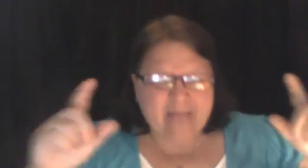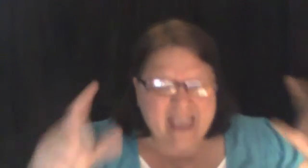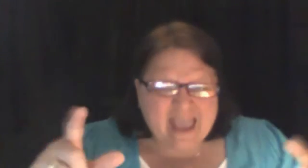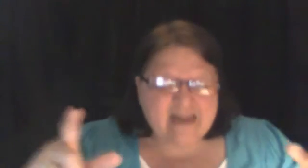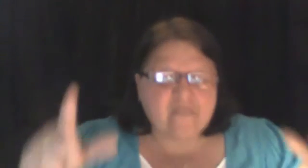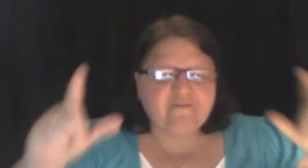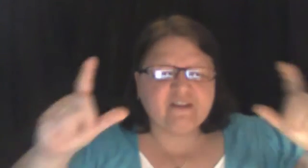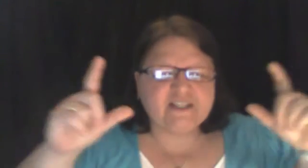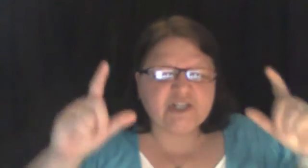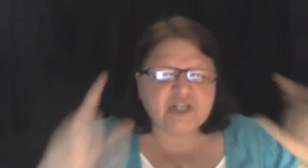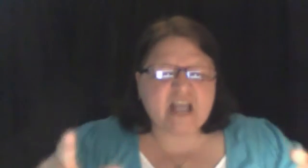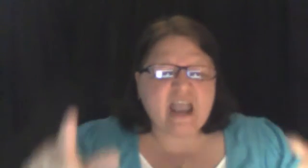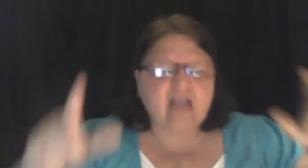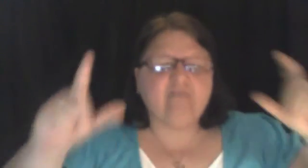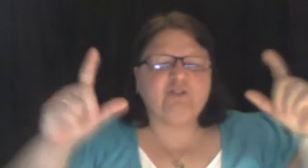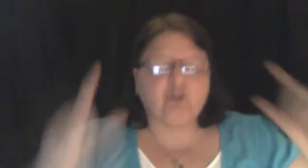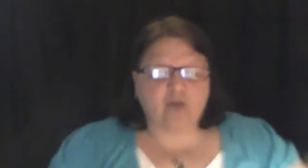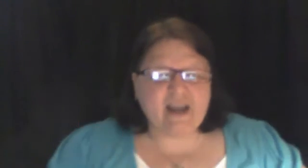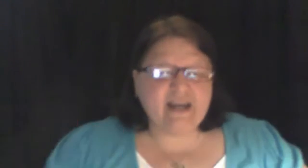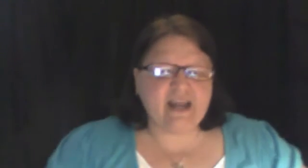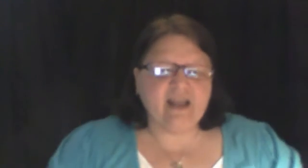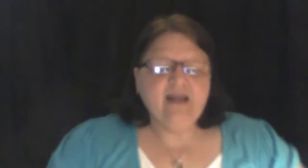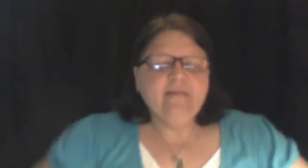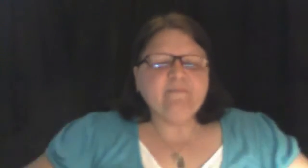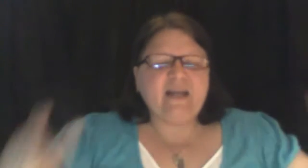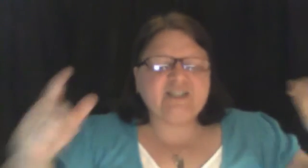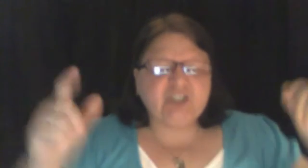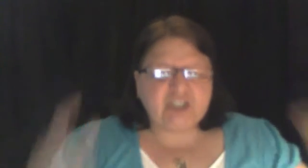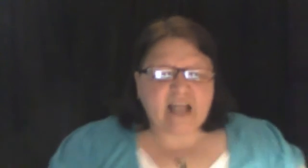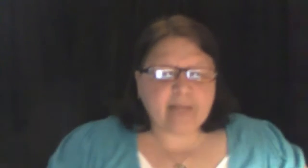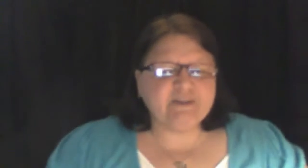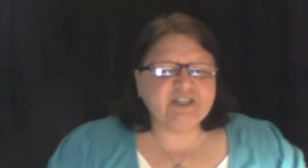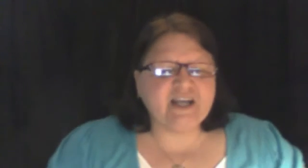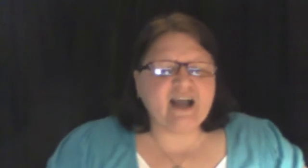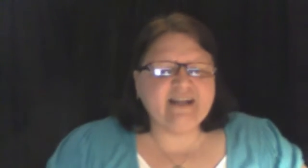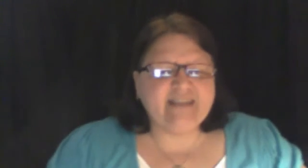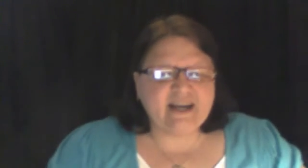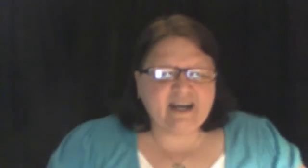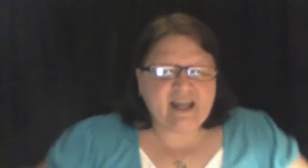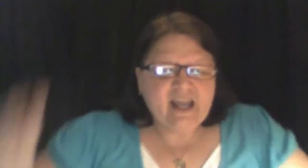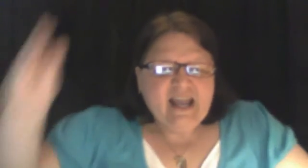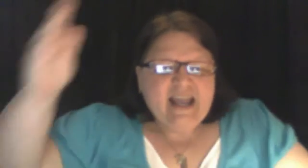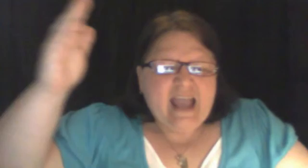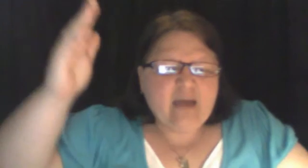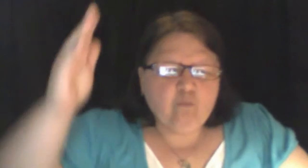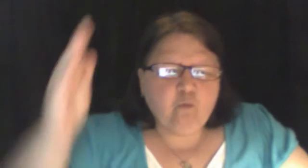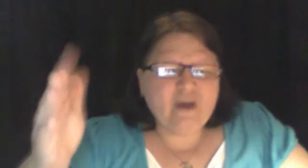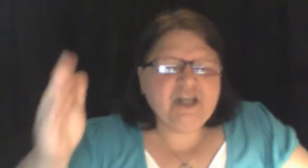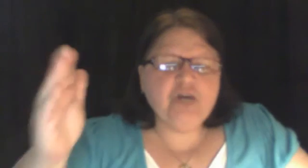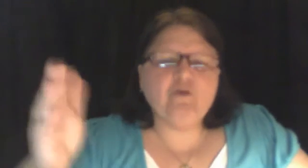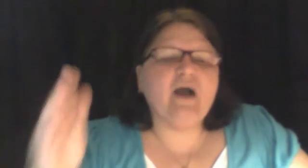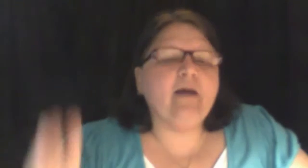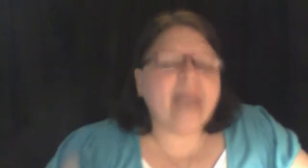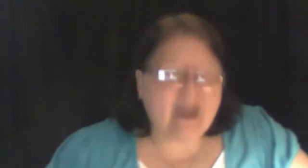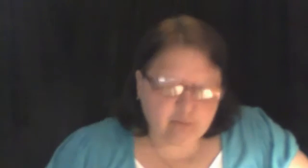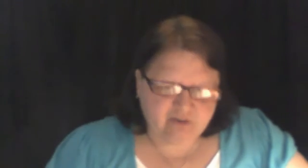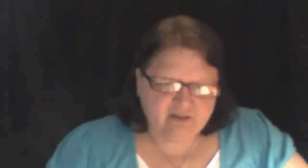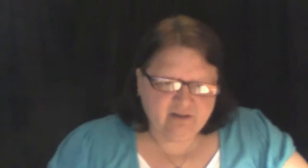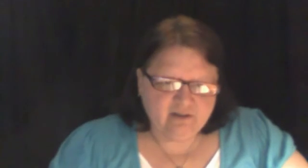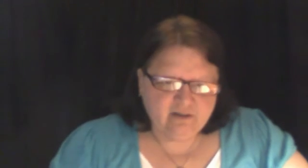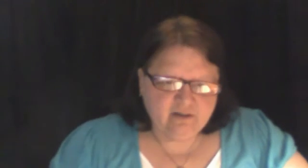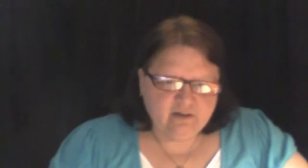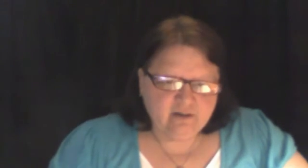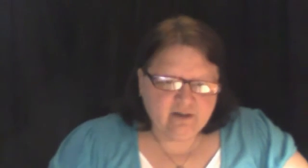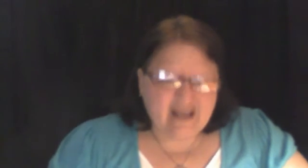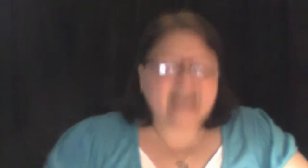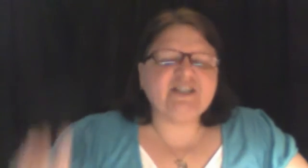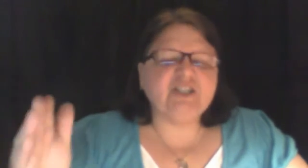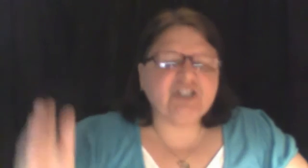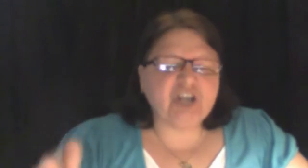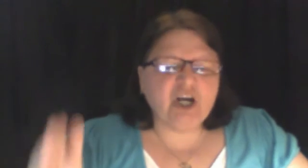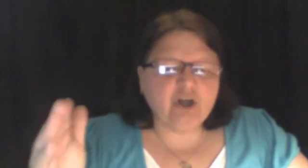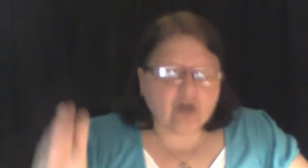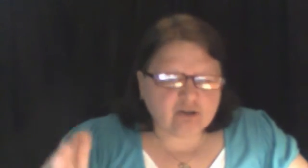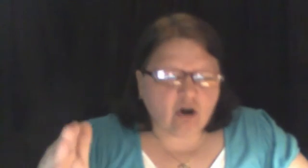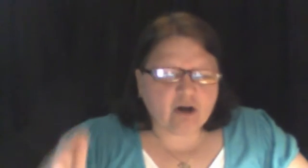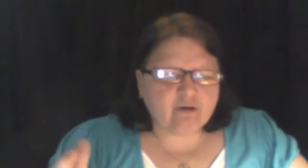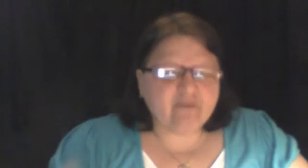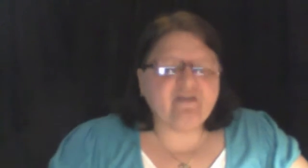hidden for the sake of training, establishing identity and when you come out as a son or daughter of